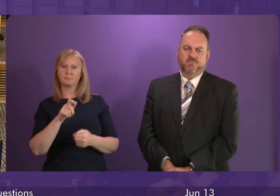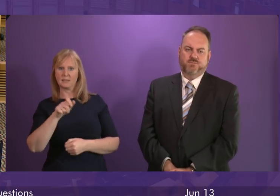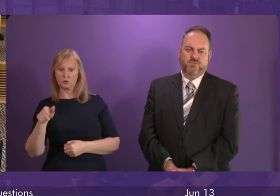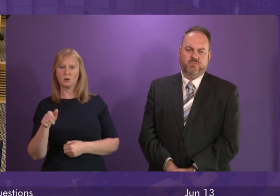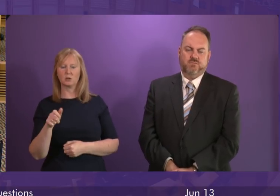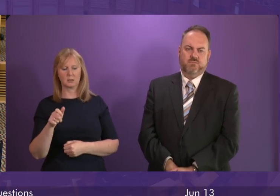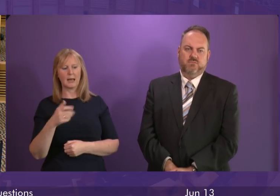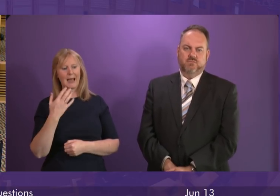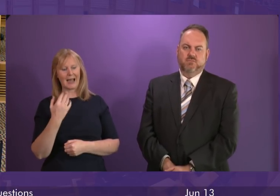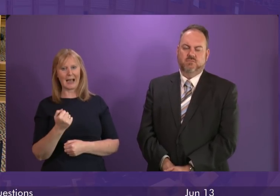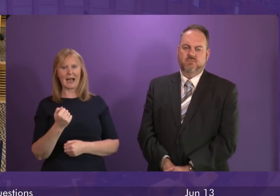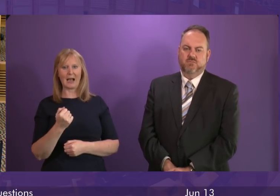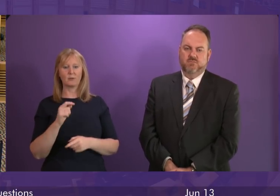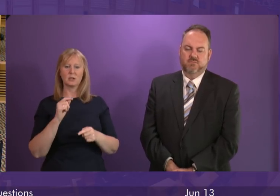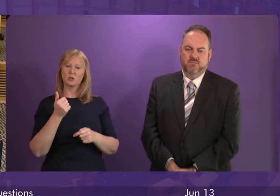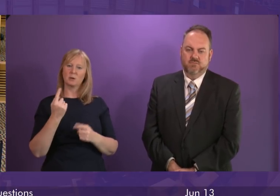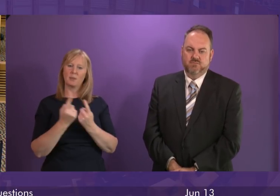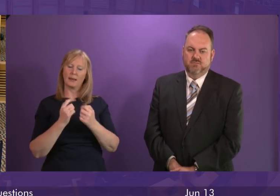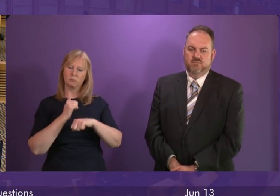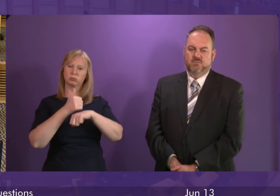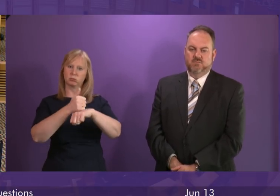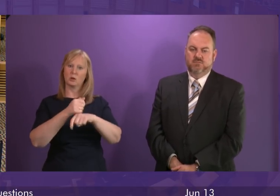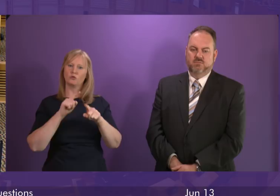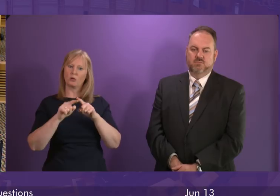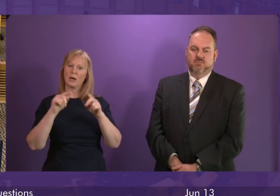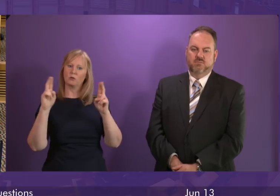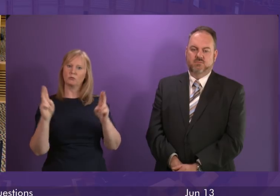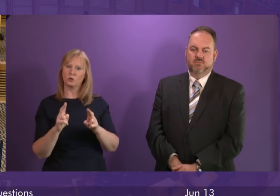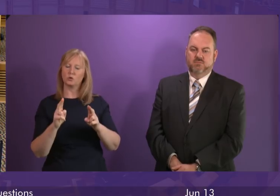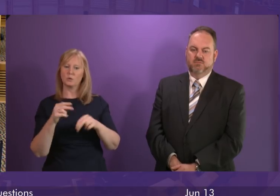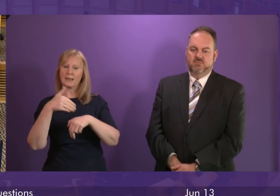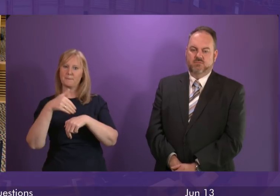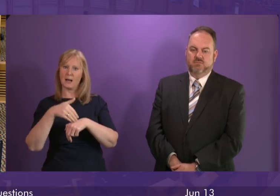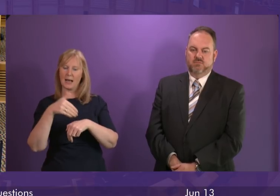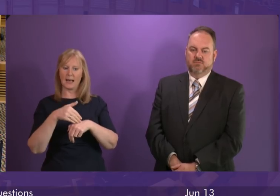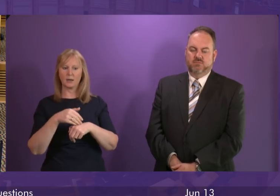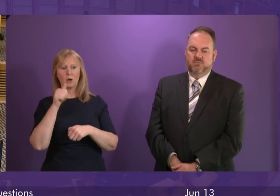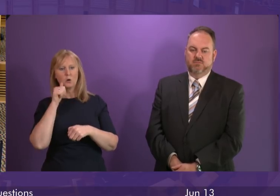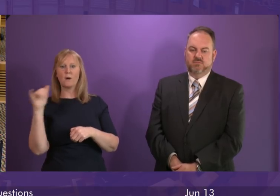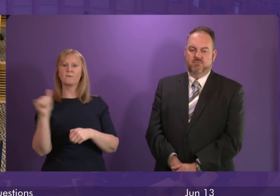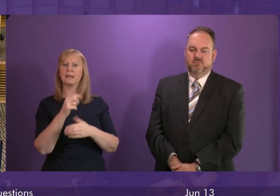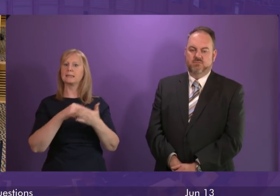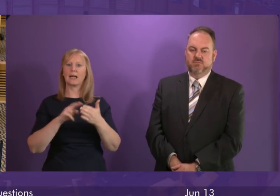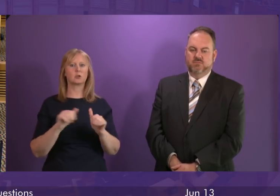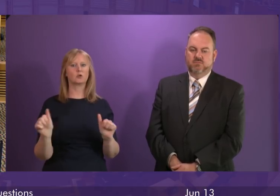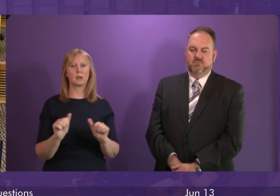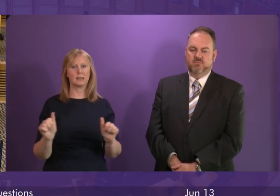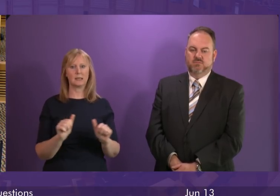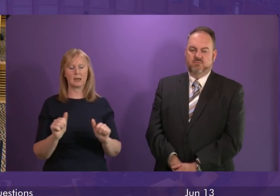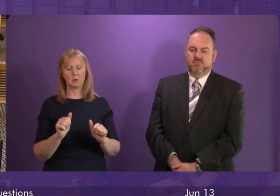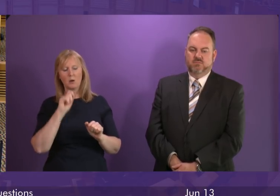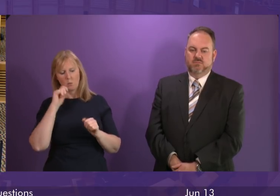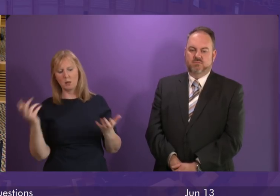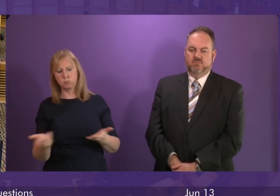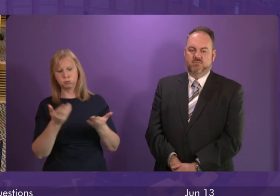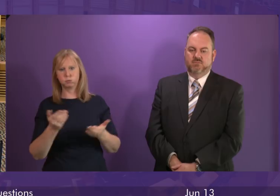have been put in place to minimise the impact on passengers and no flights have been cancelled at either airport because of the industrial action but I would urge EGS